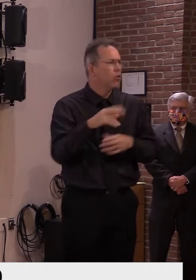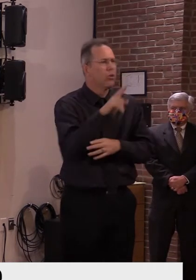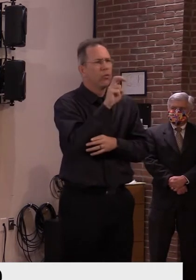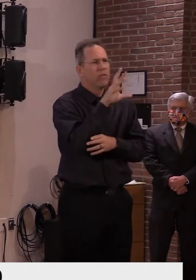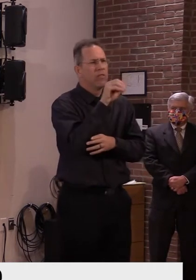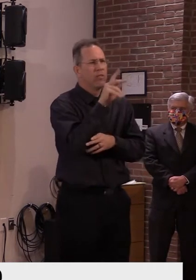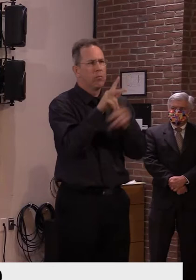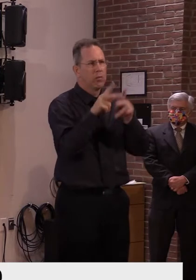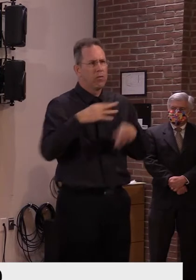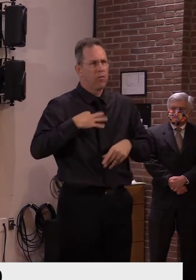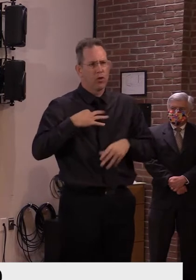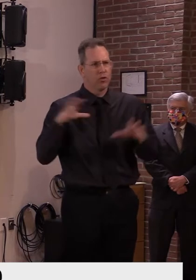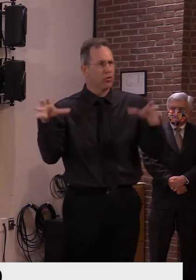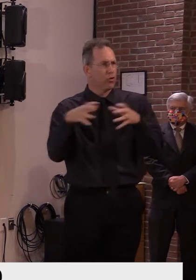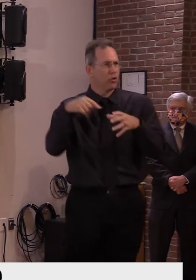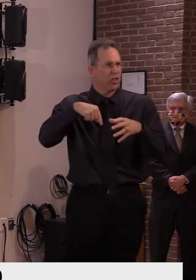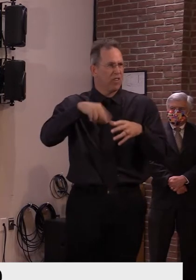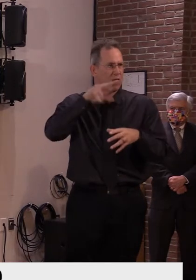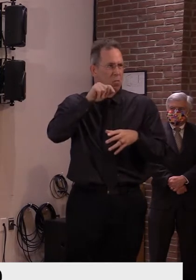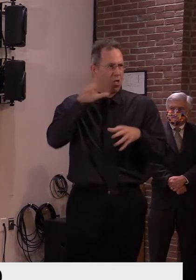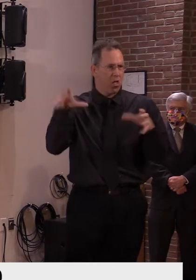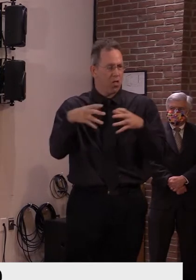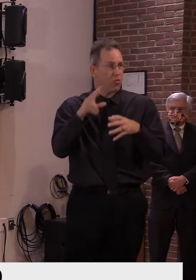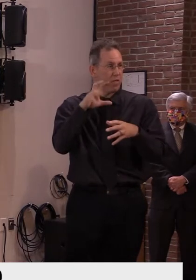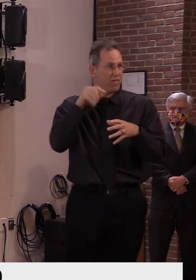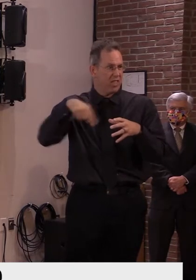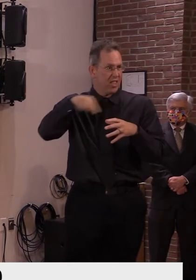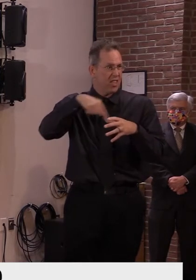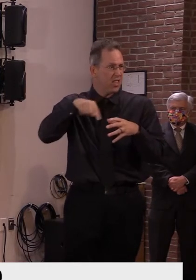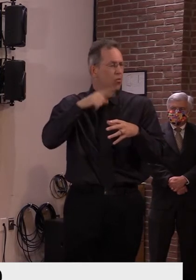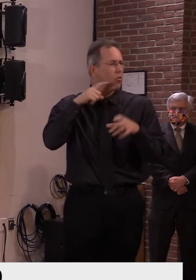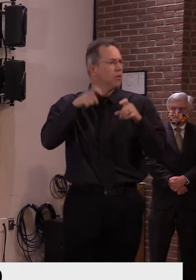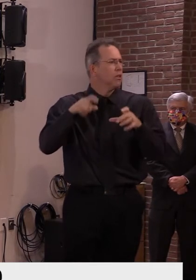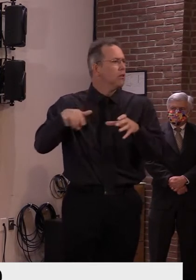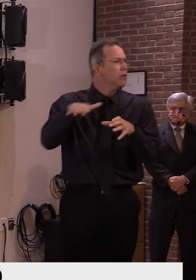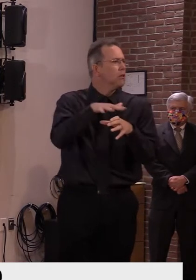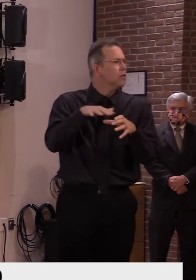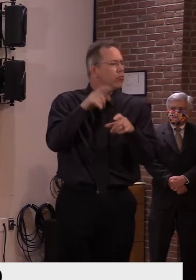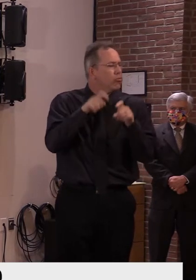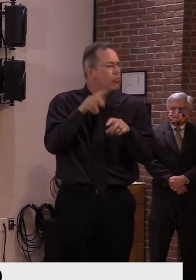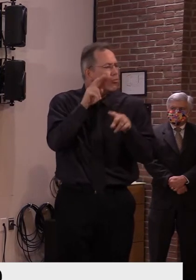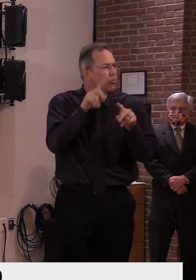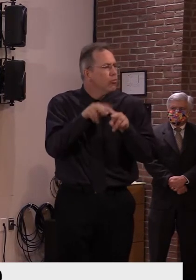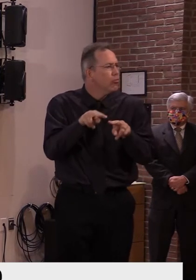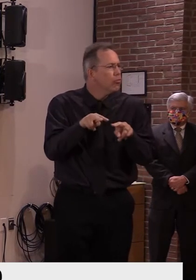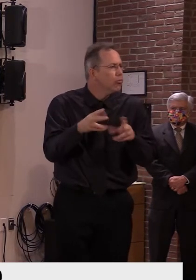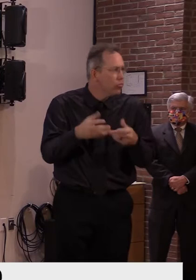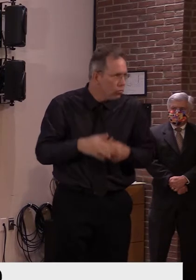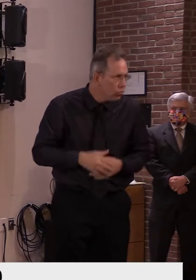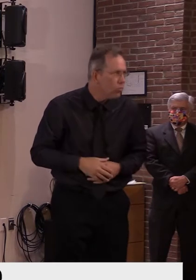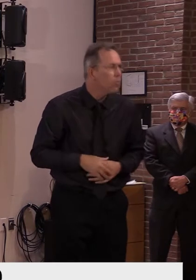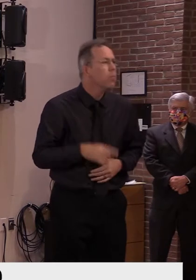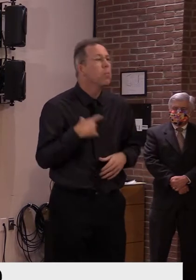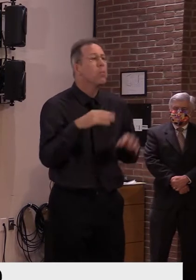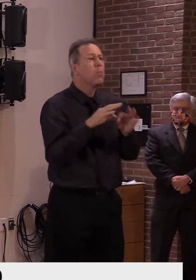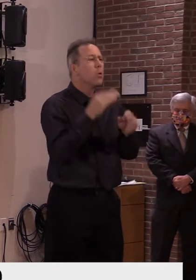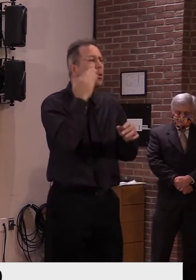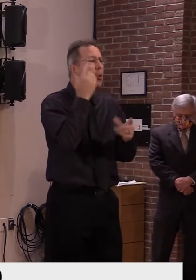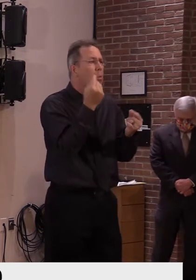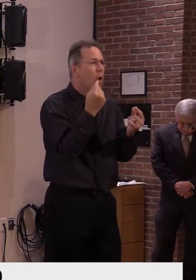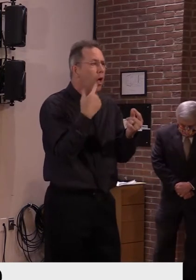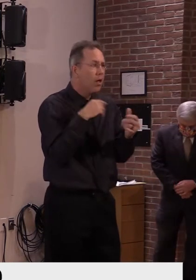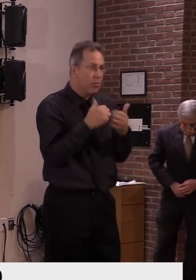from the vaccine and it's also important to know that in no way shape or form will we be giving coronavirus virus to any volunteer.